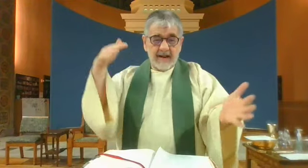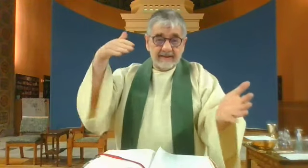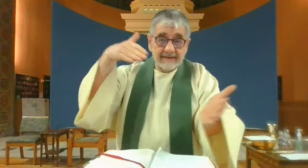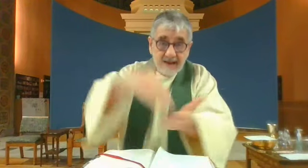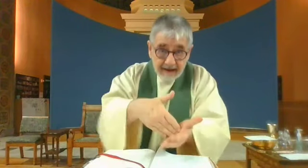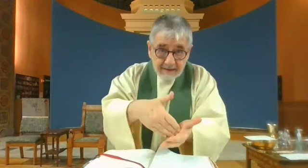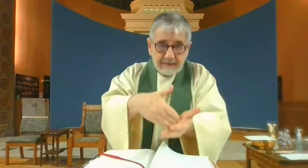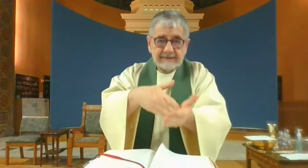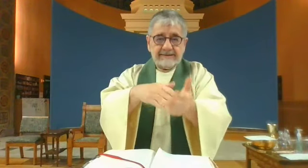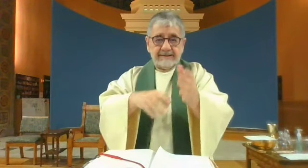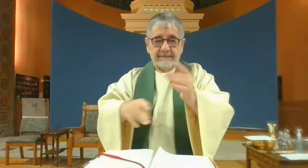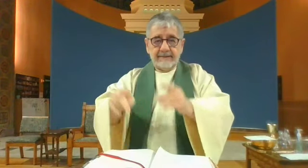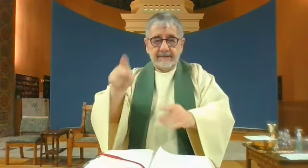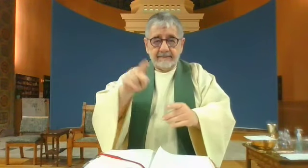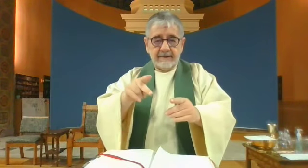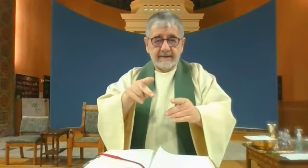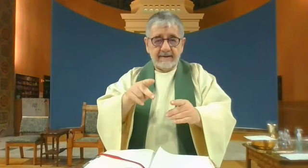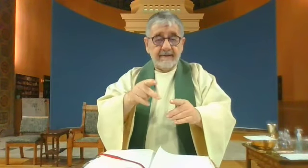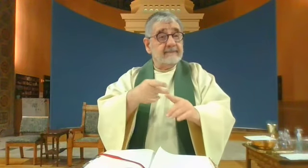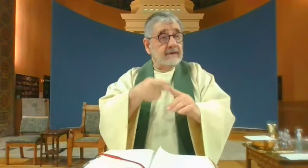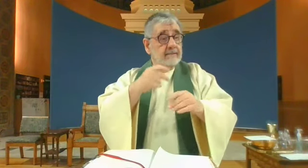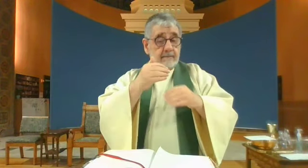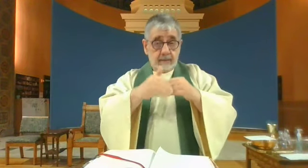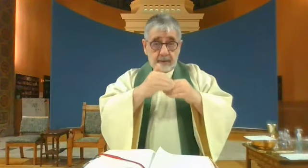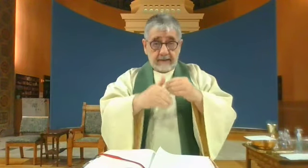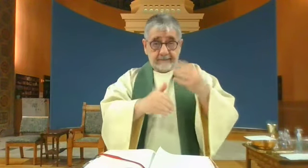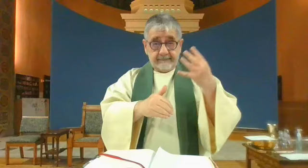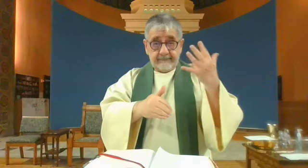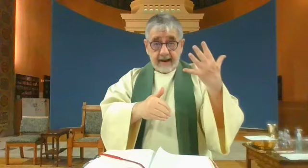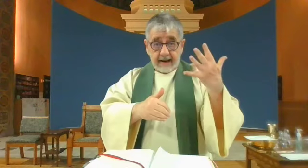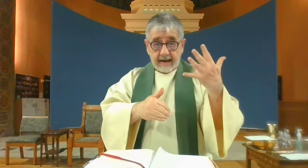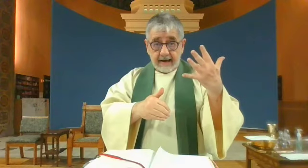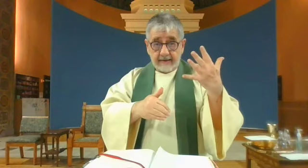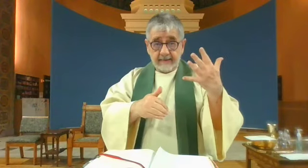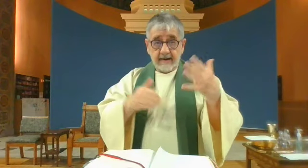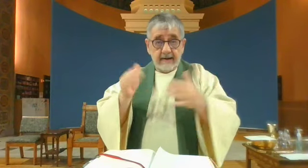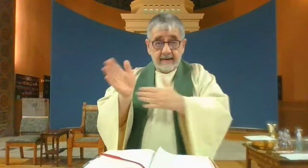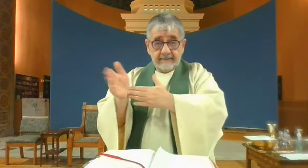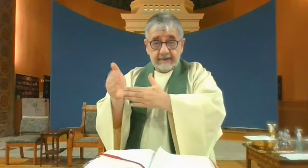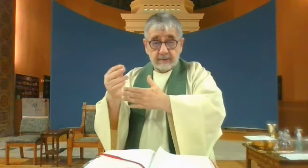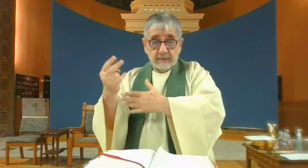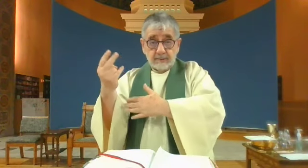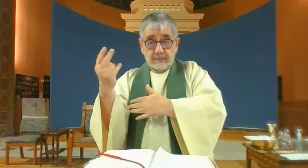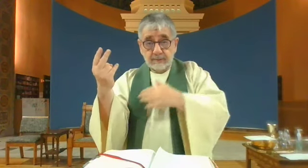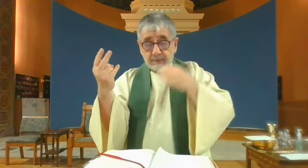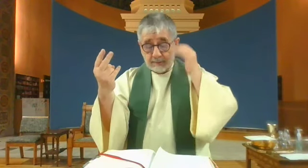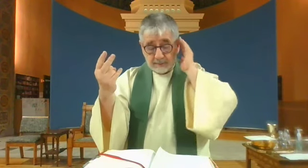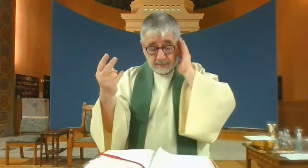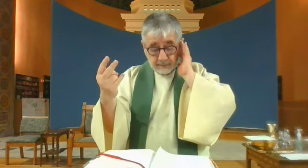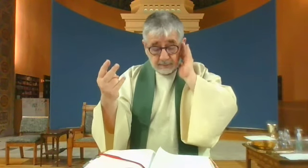fed everyone. He fed 5,000 people with just five loaves of bread and two fish.